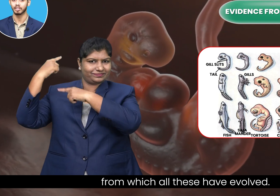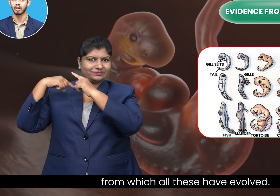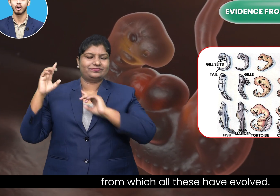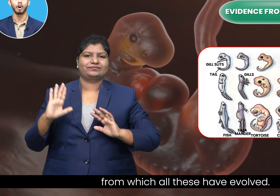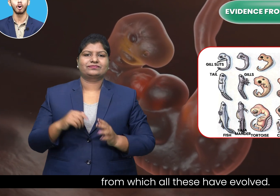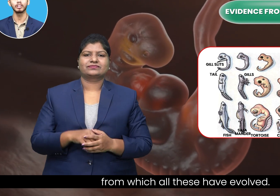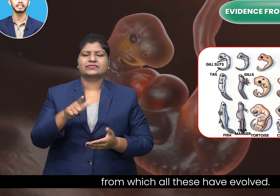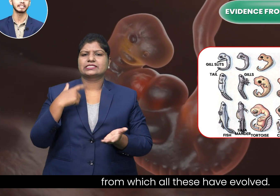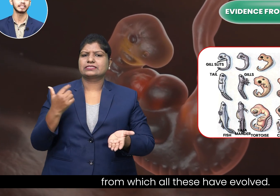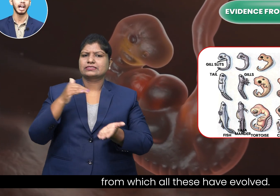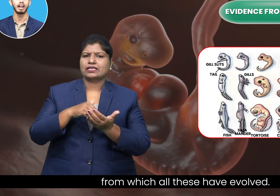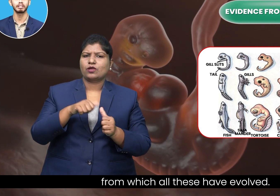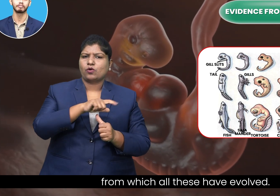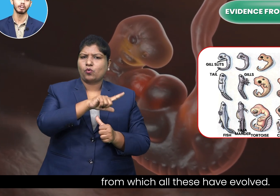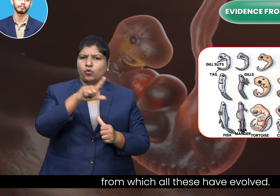all these have evolved.